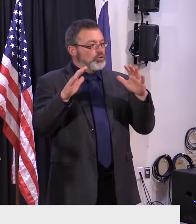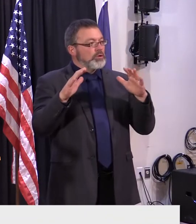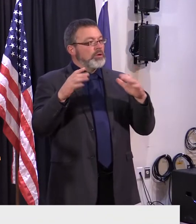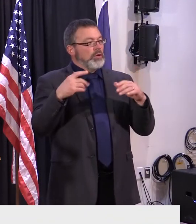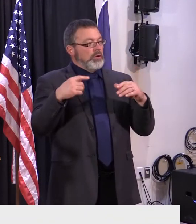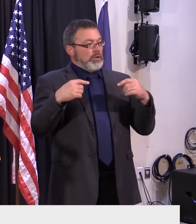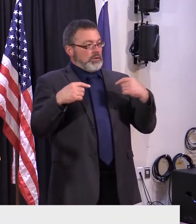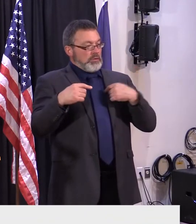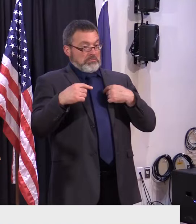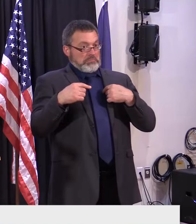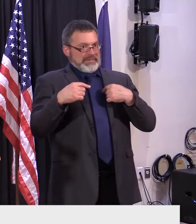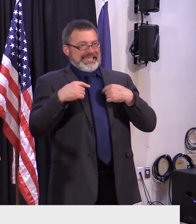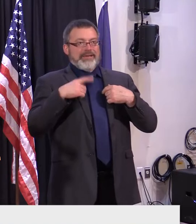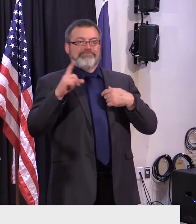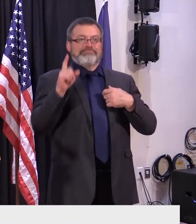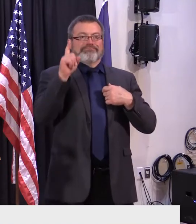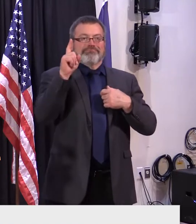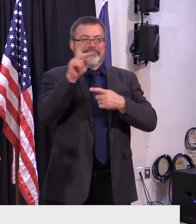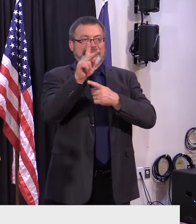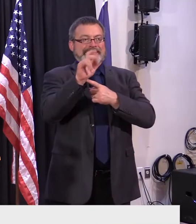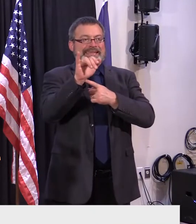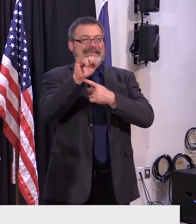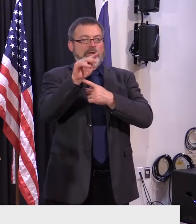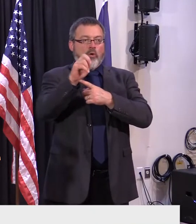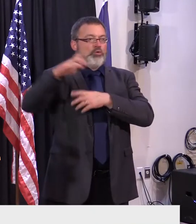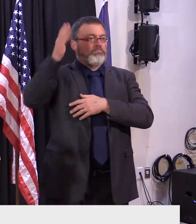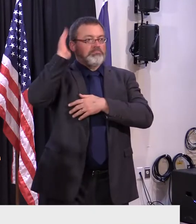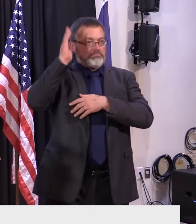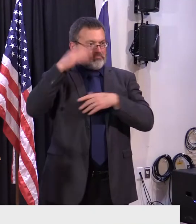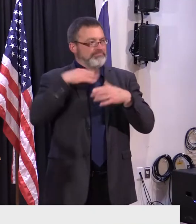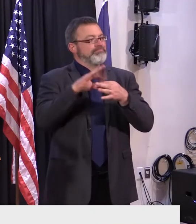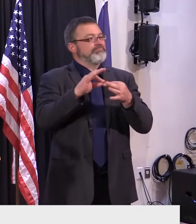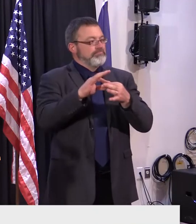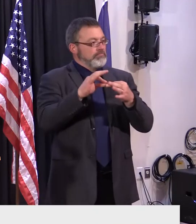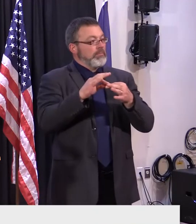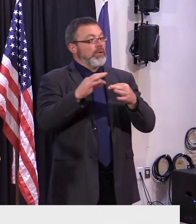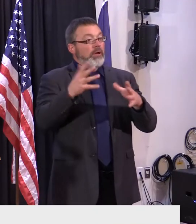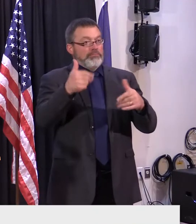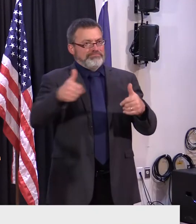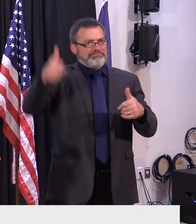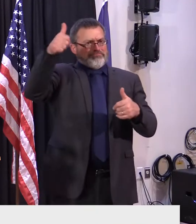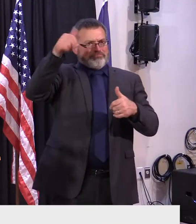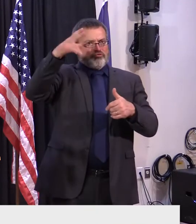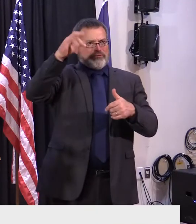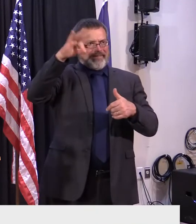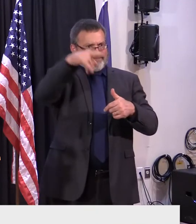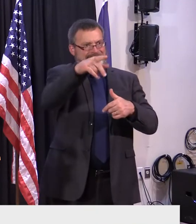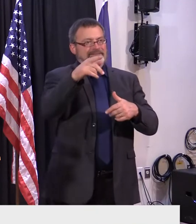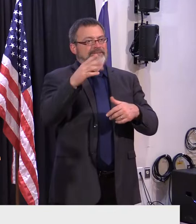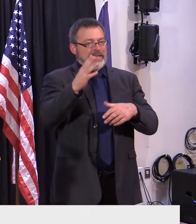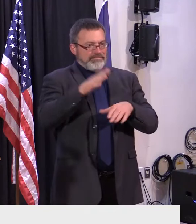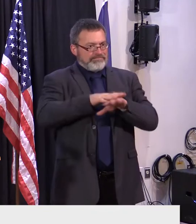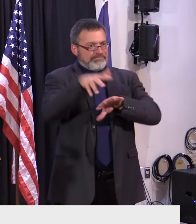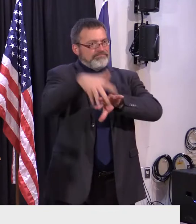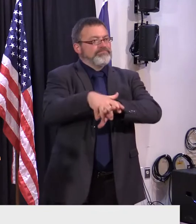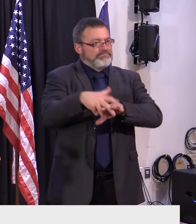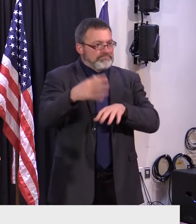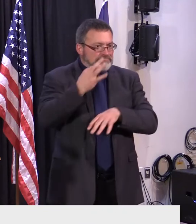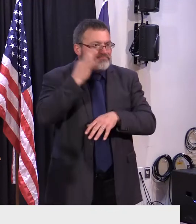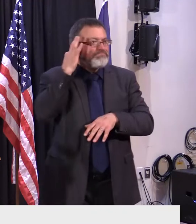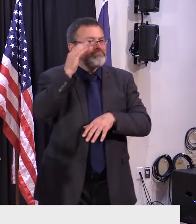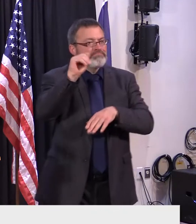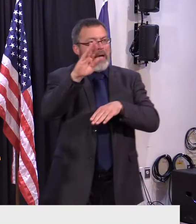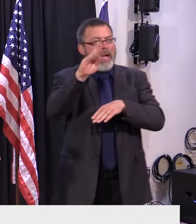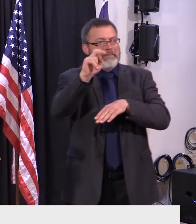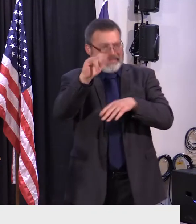chief of the Abenaki tribe was there in the hallway serving us a letter, providing for their